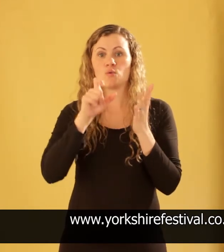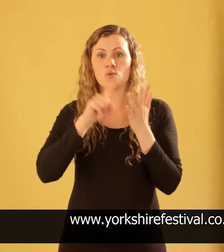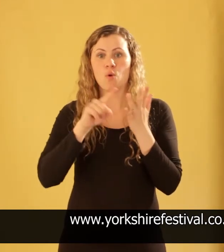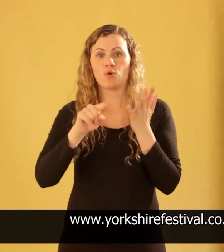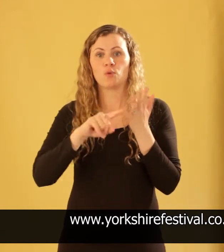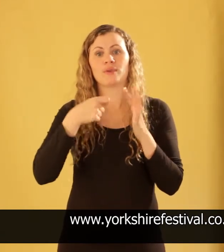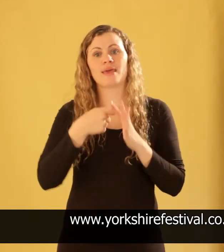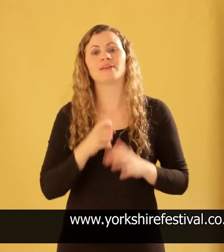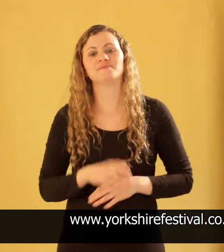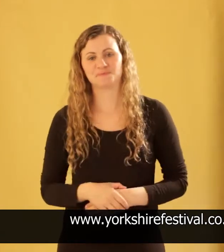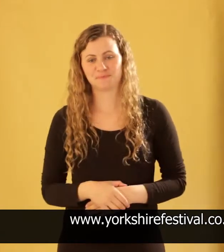.uk